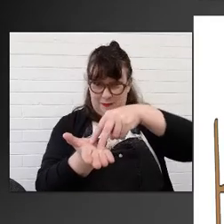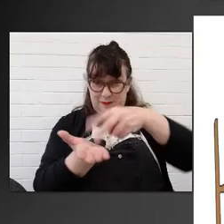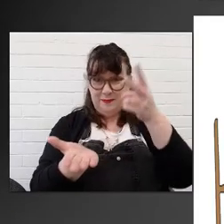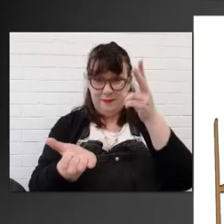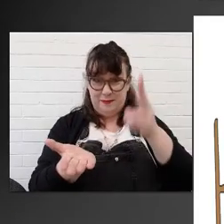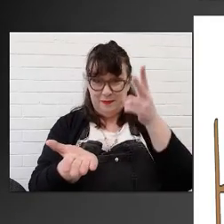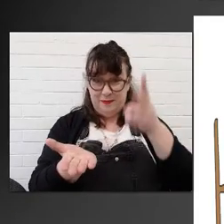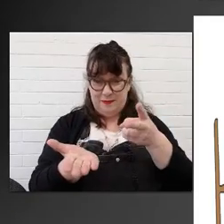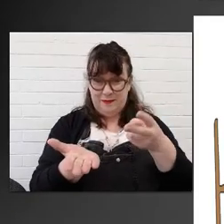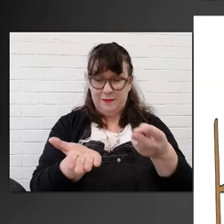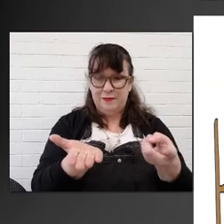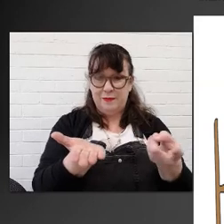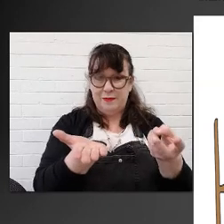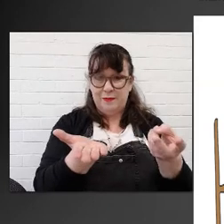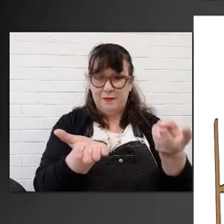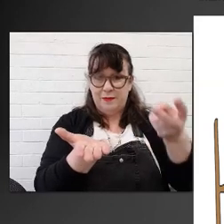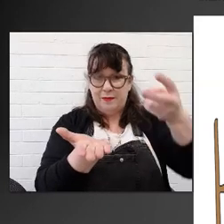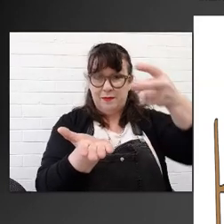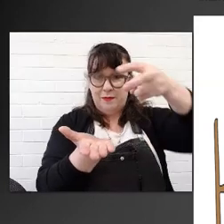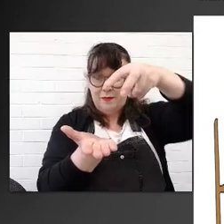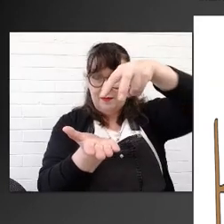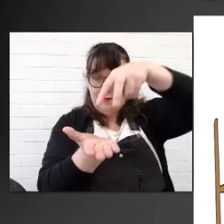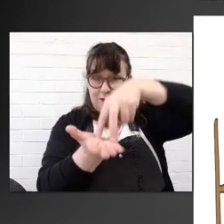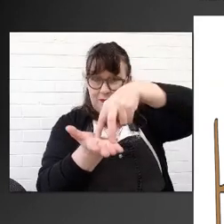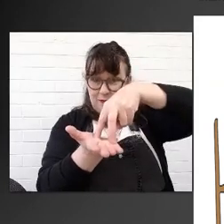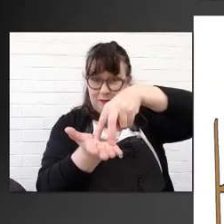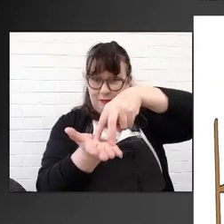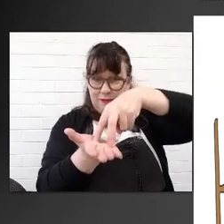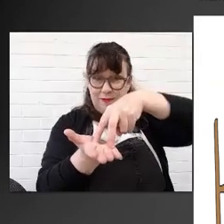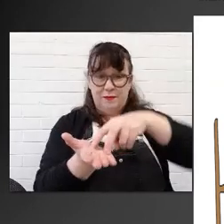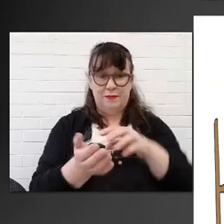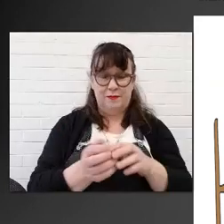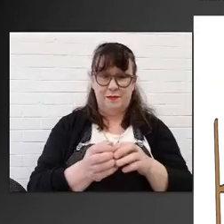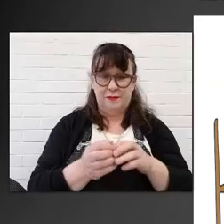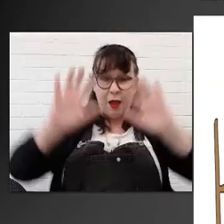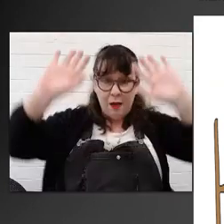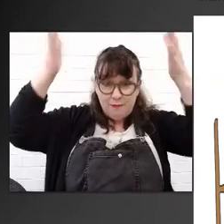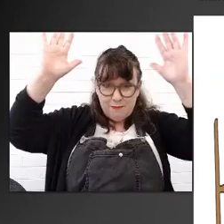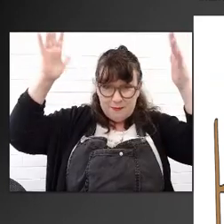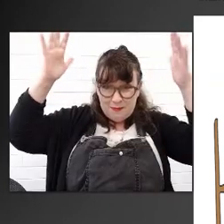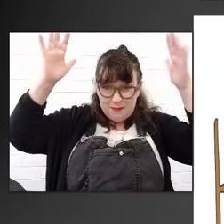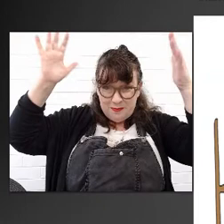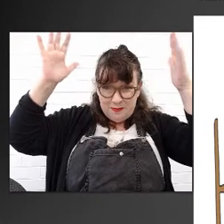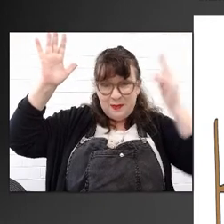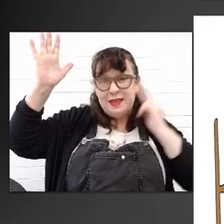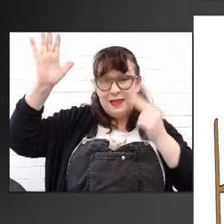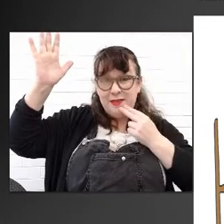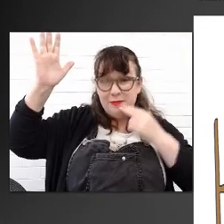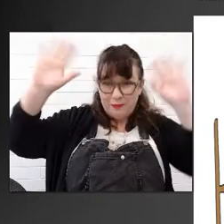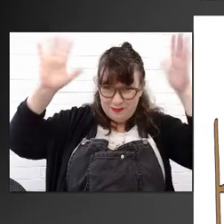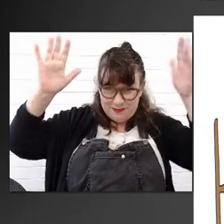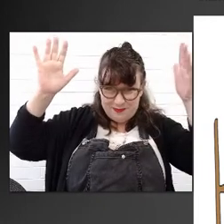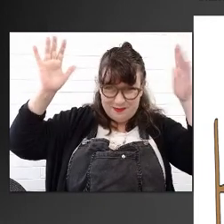Stand up. Again, repeat it. Stand up. Applause,